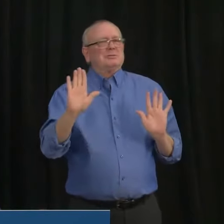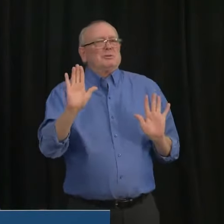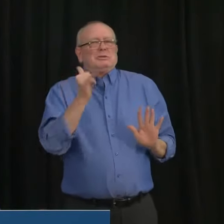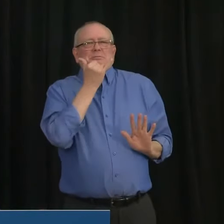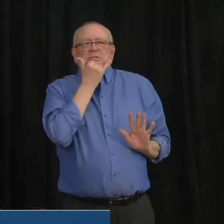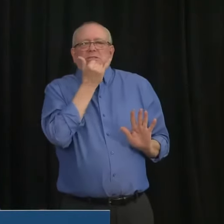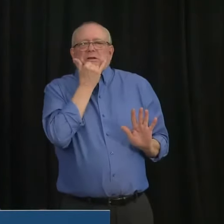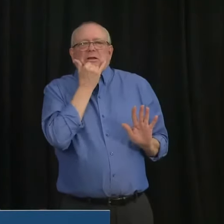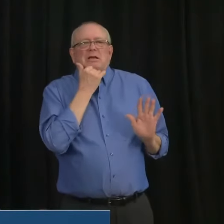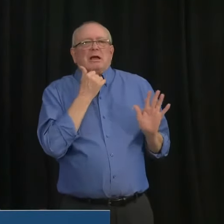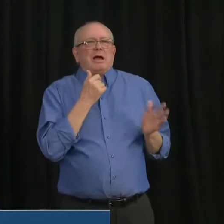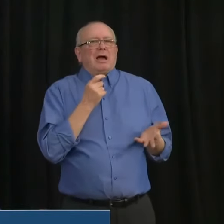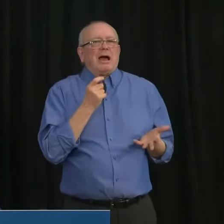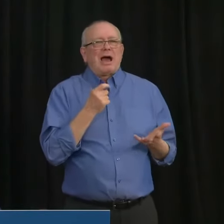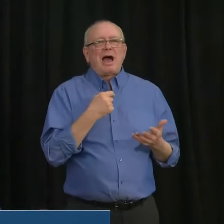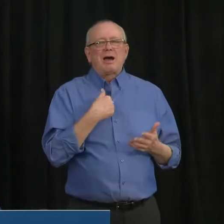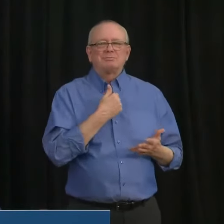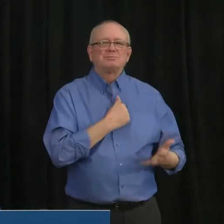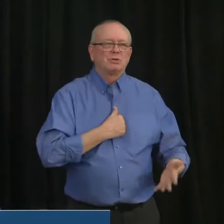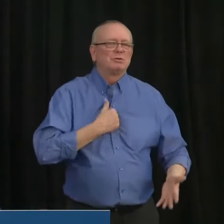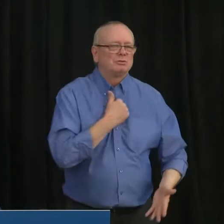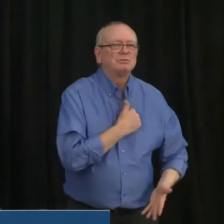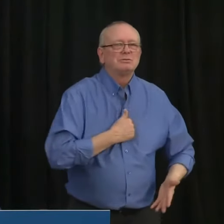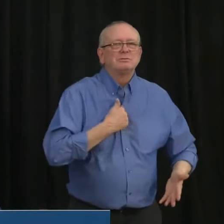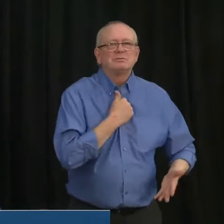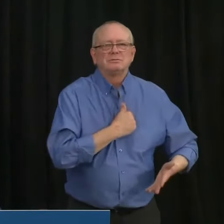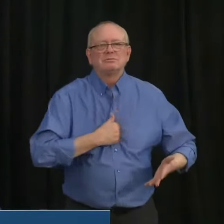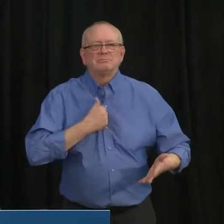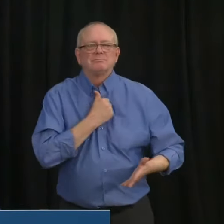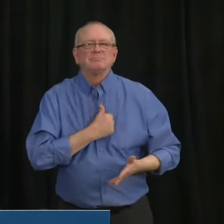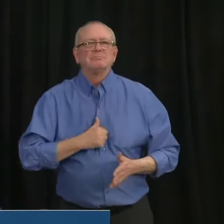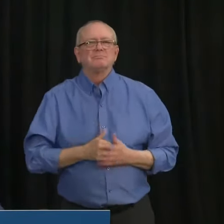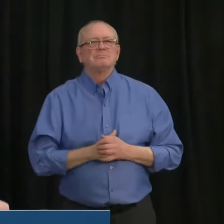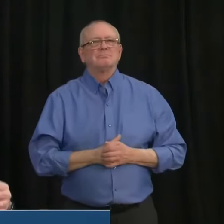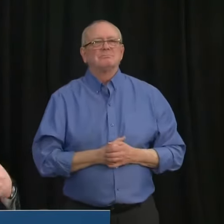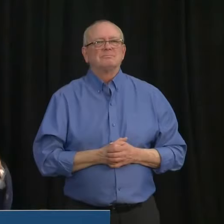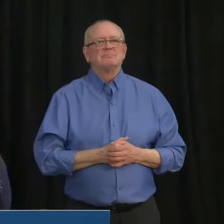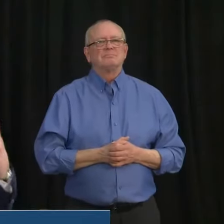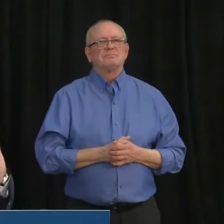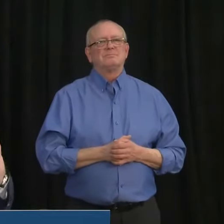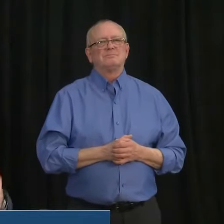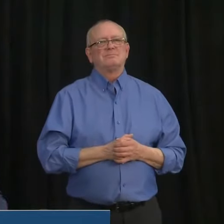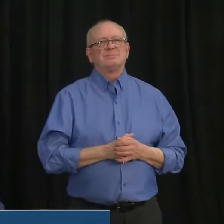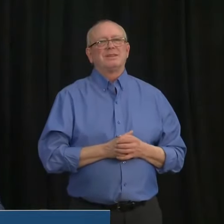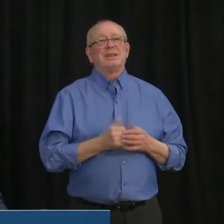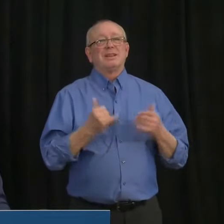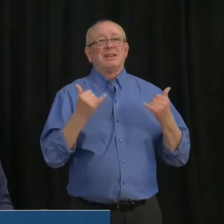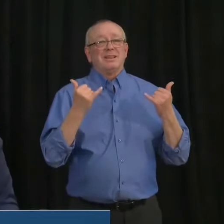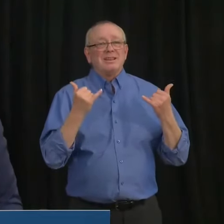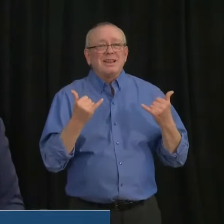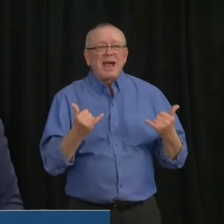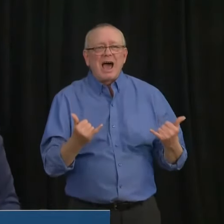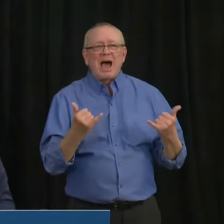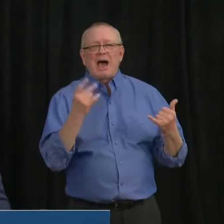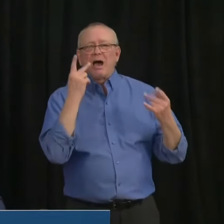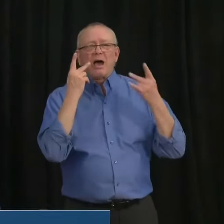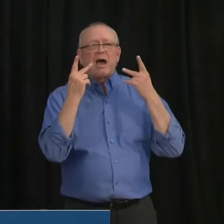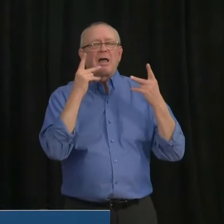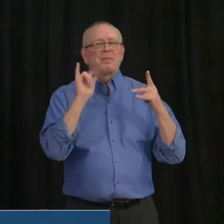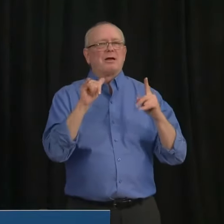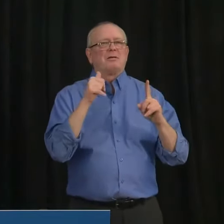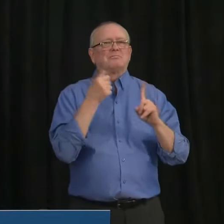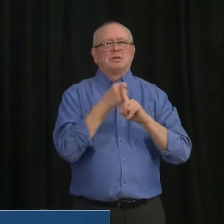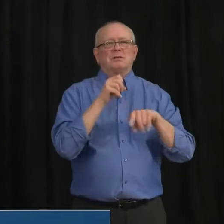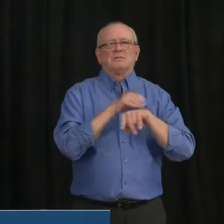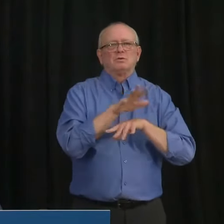for which I, I apologize. Uh, we tried to undo that as, as quickly as we saw the, the, realized it and